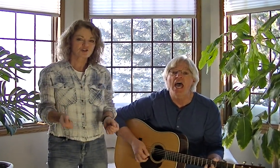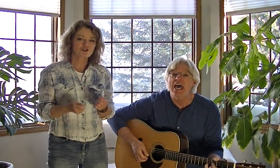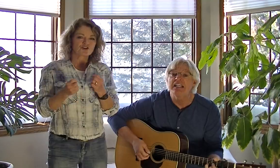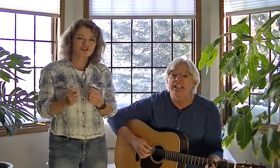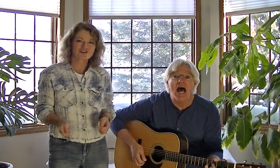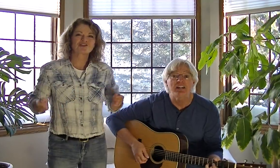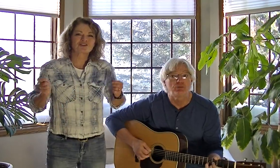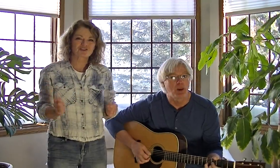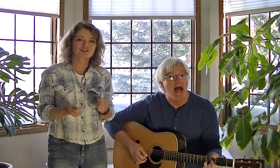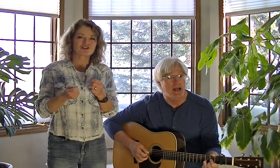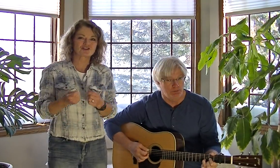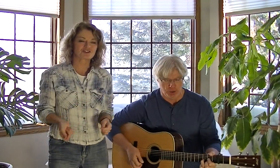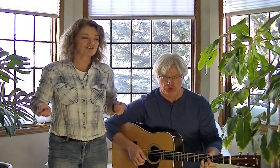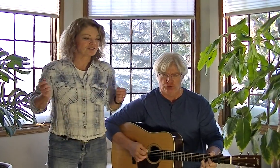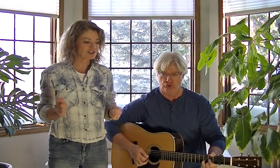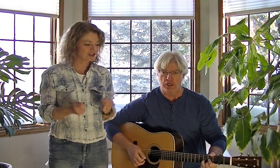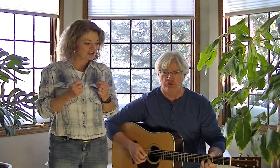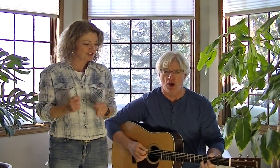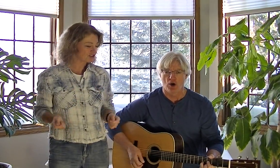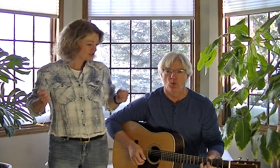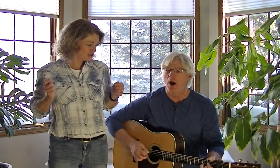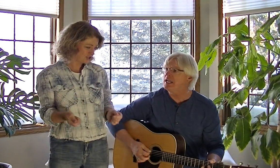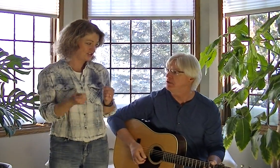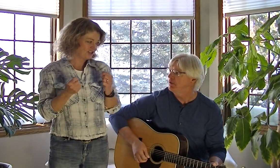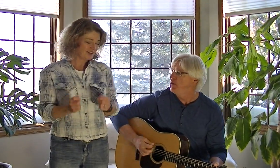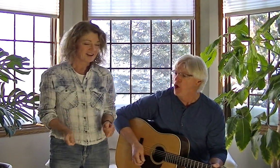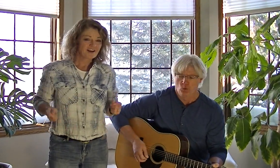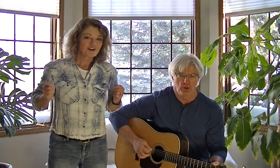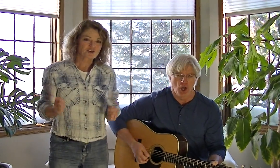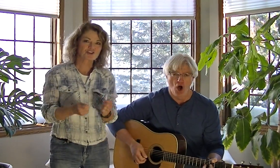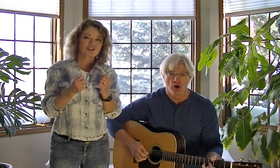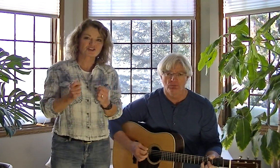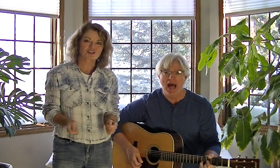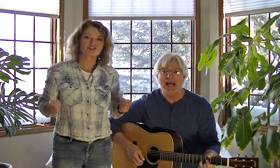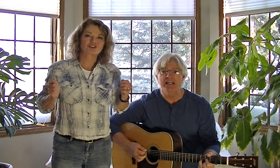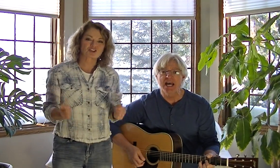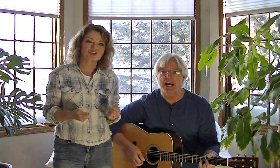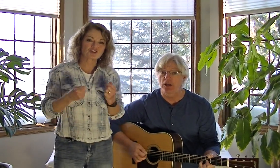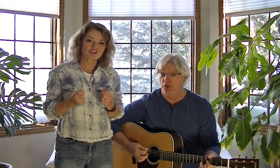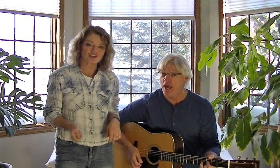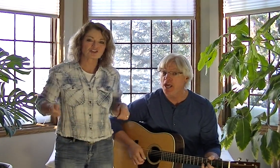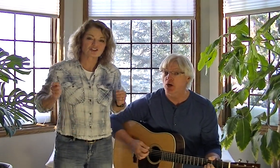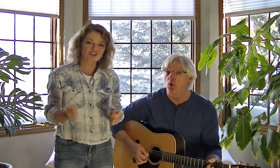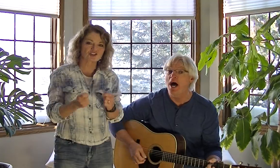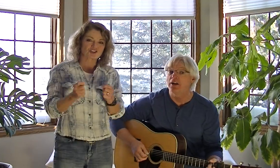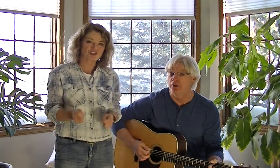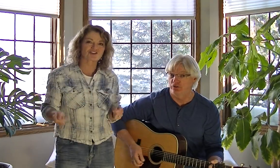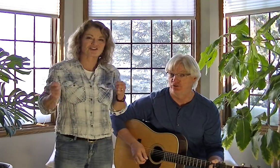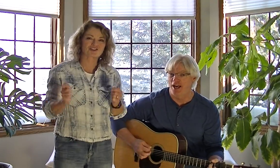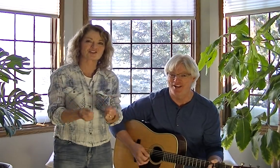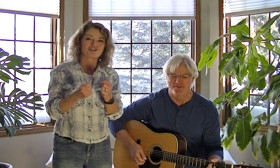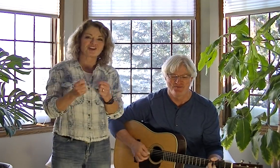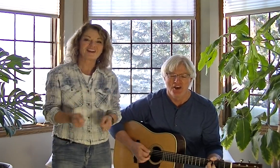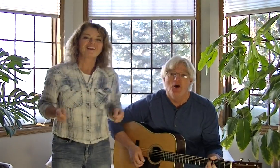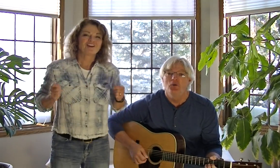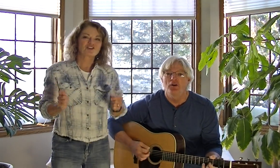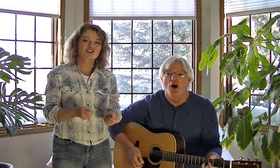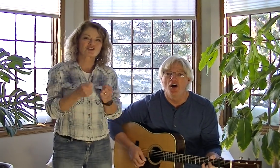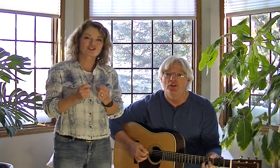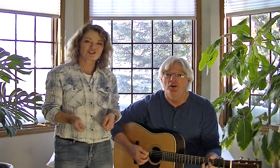head that's black, but their cheeks are white. With a long black neck, they are quite a sight. Whether on the